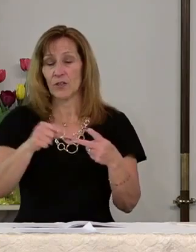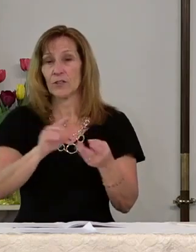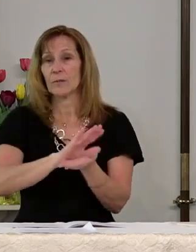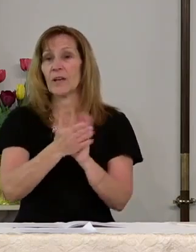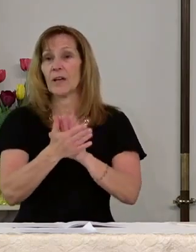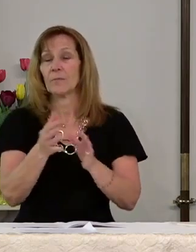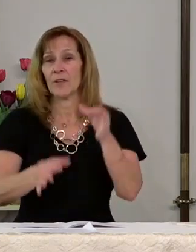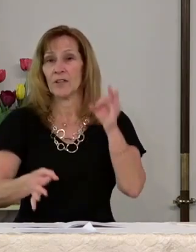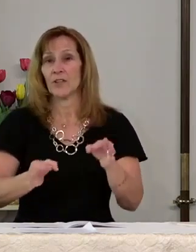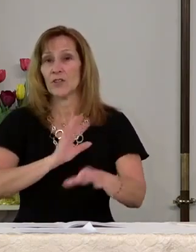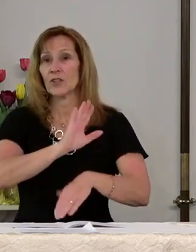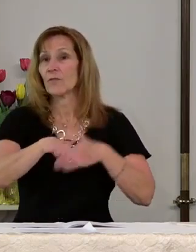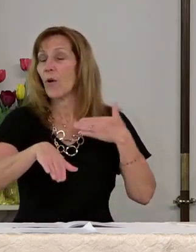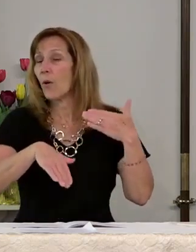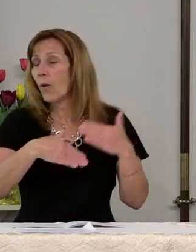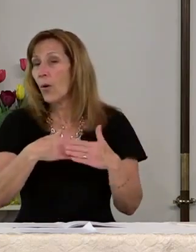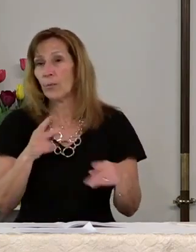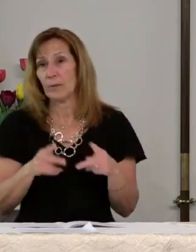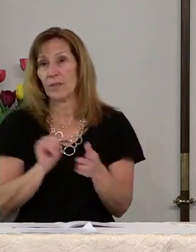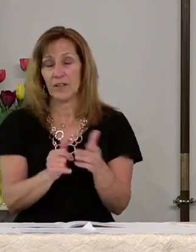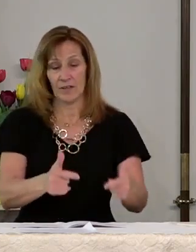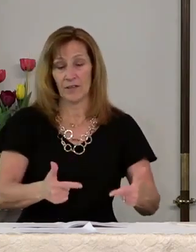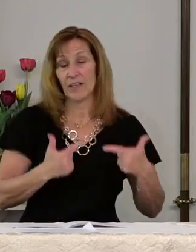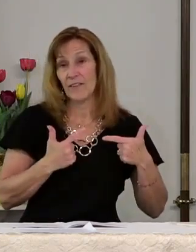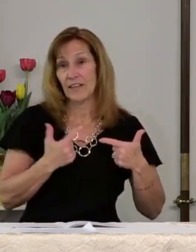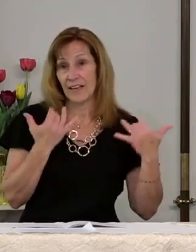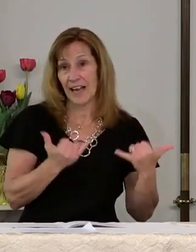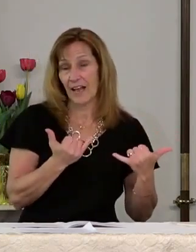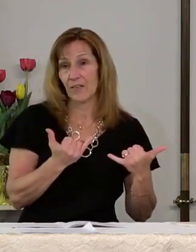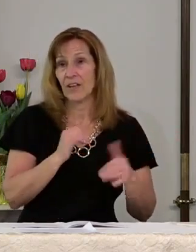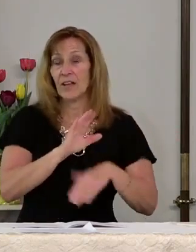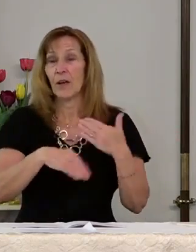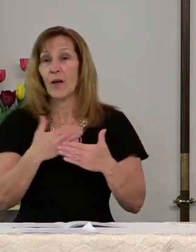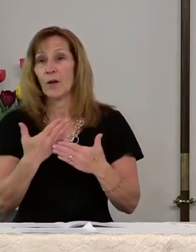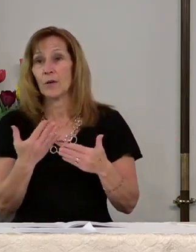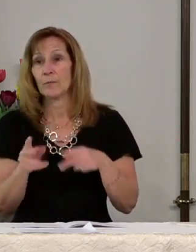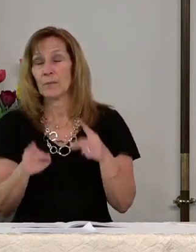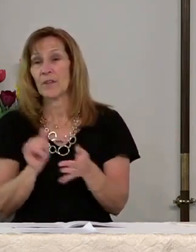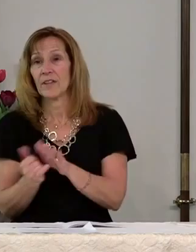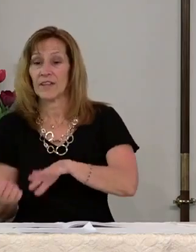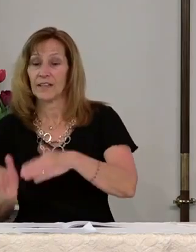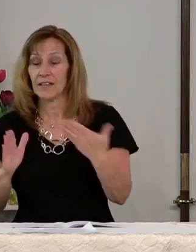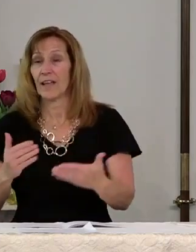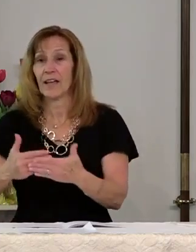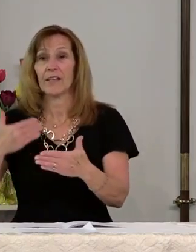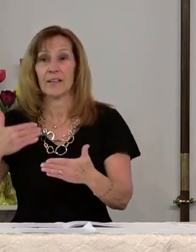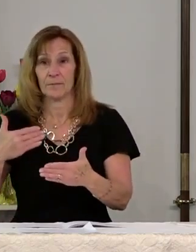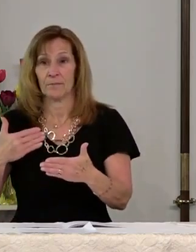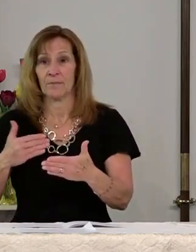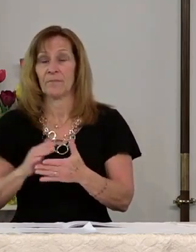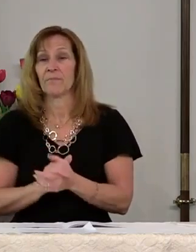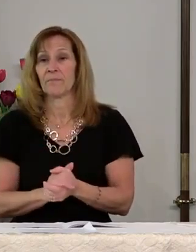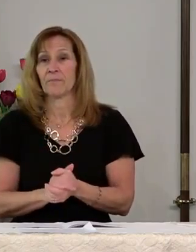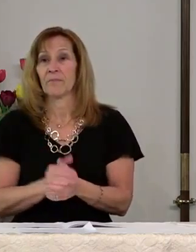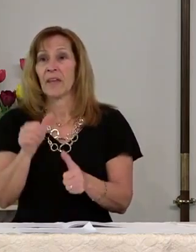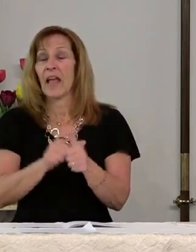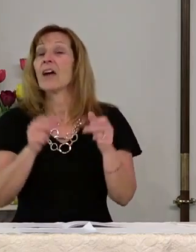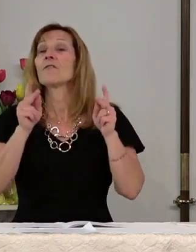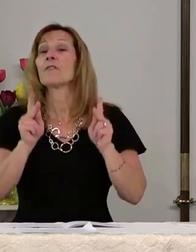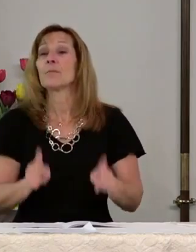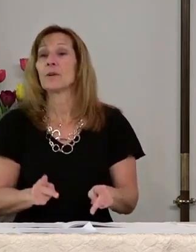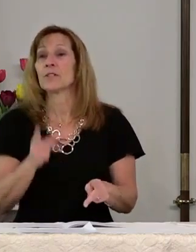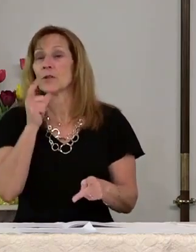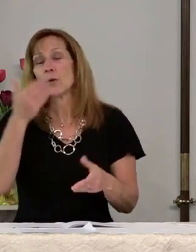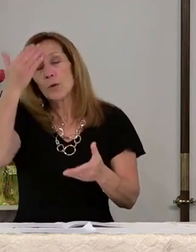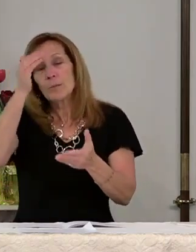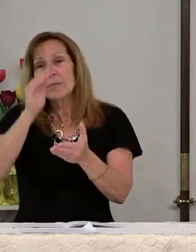judge of all people that are living and all people that have died. Every person